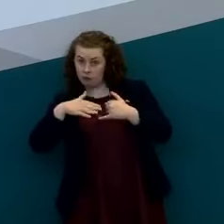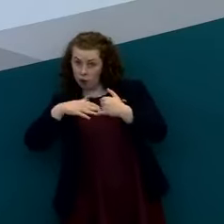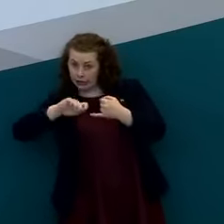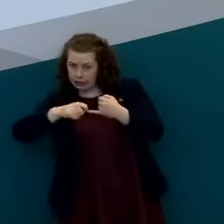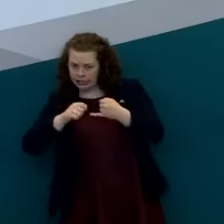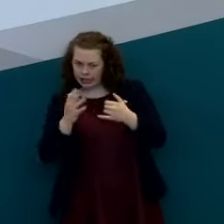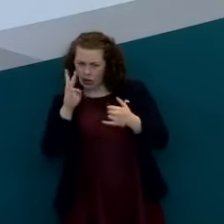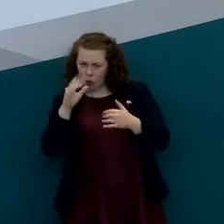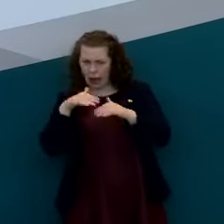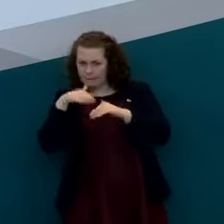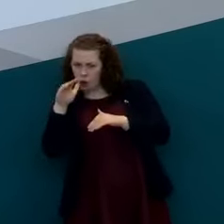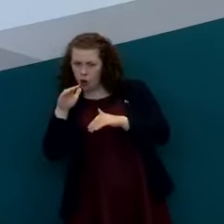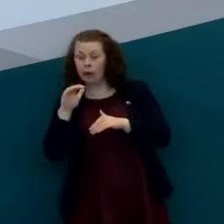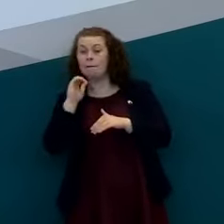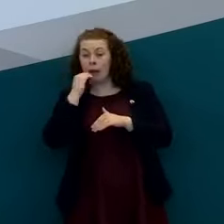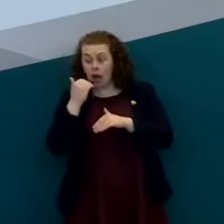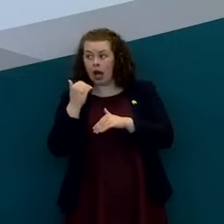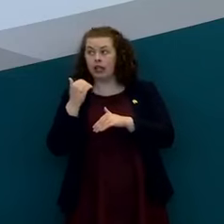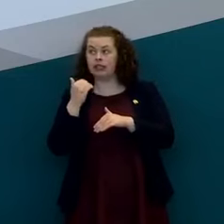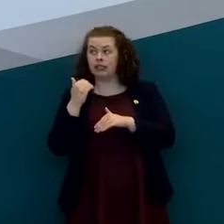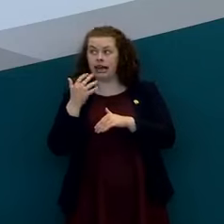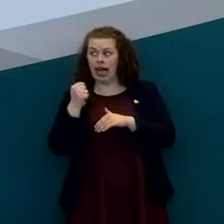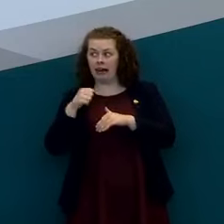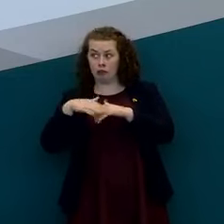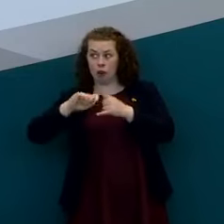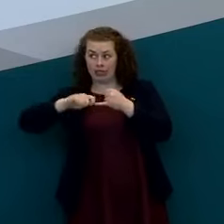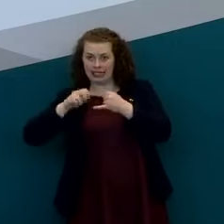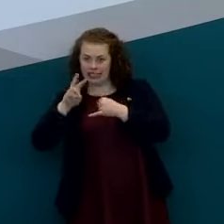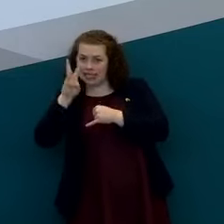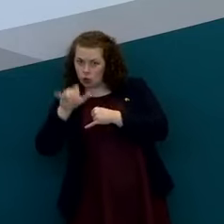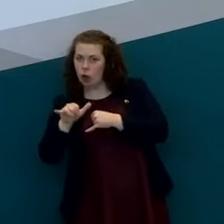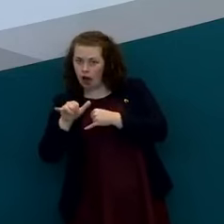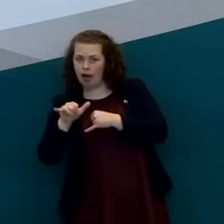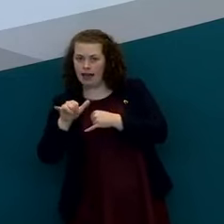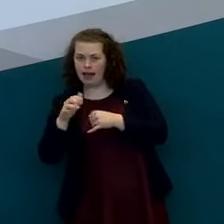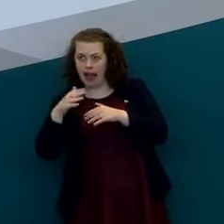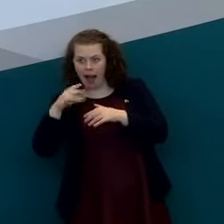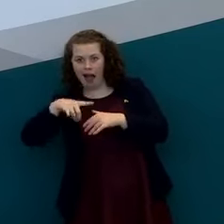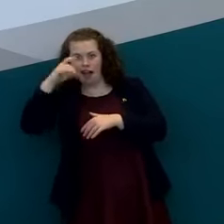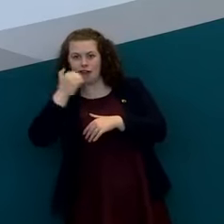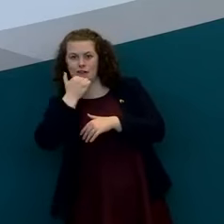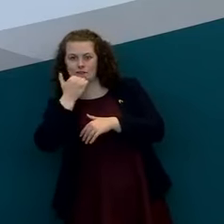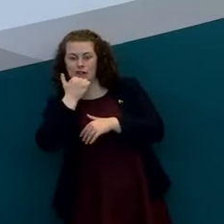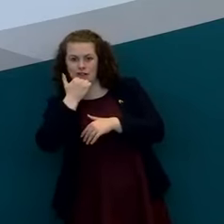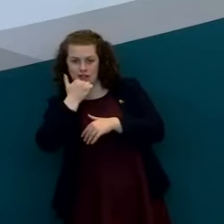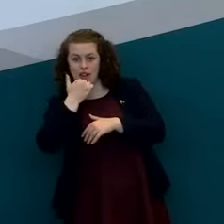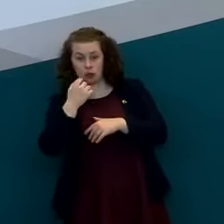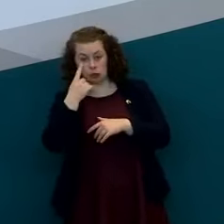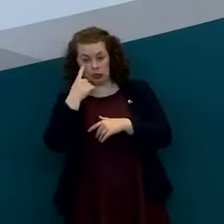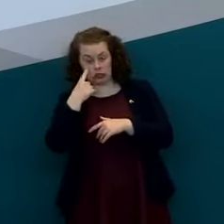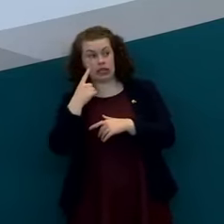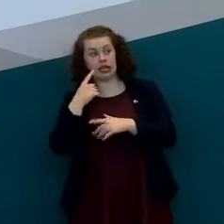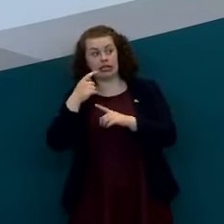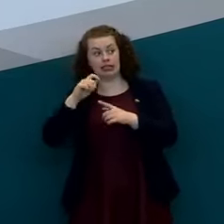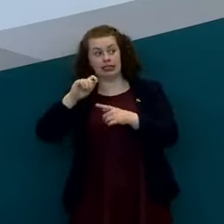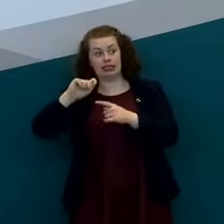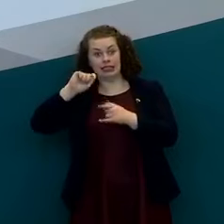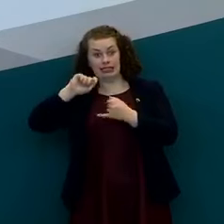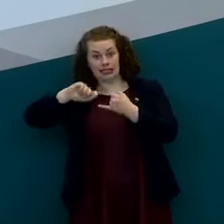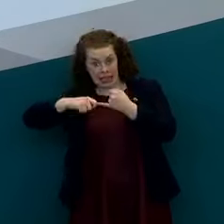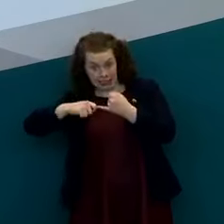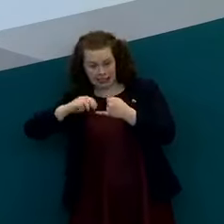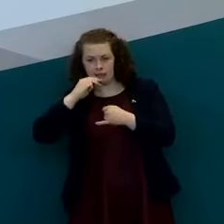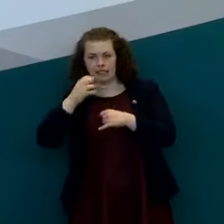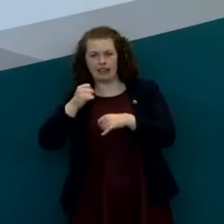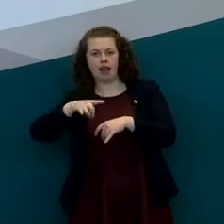more of the latter than the former so it's around the positivity rate of in and around 20 percent is what we're seeing at the moment in terms of what's the actual